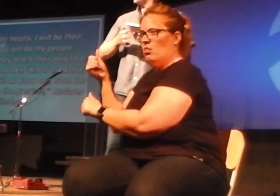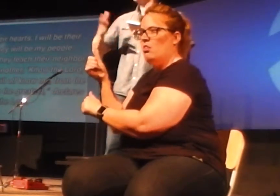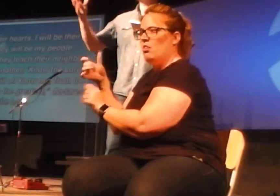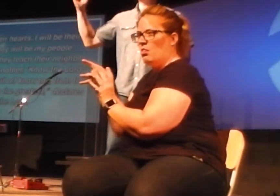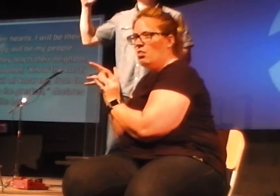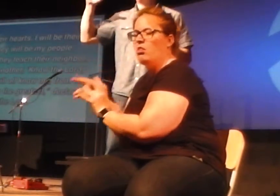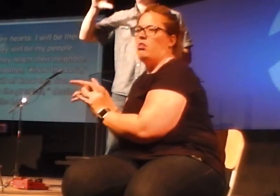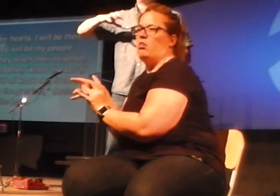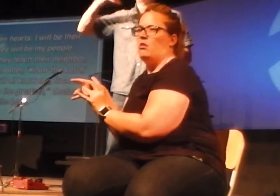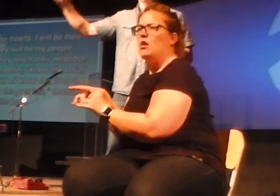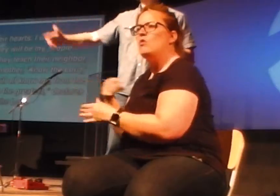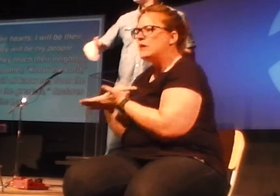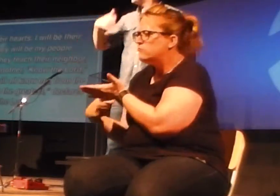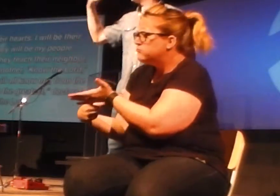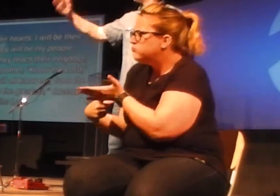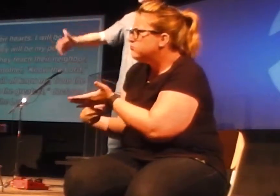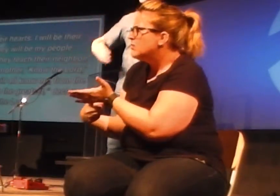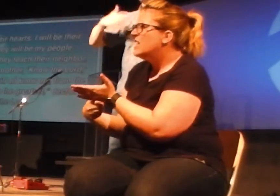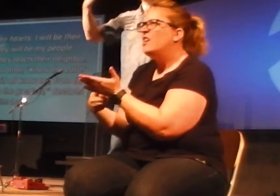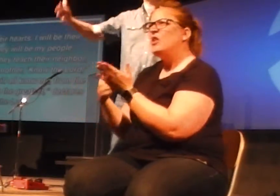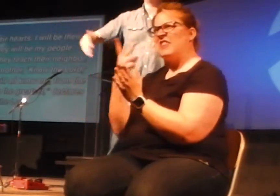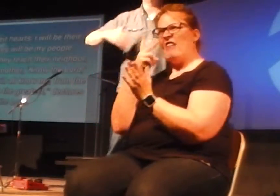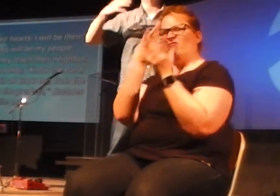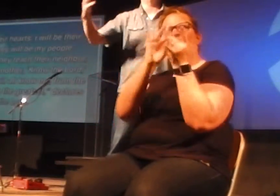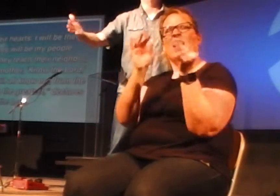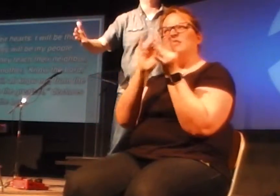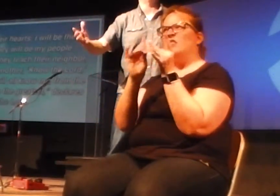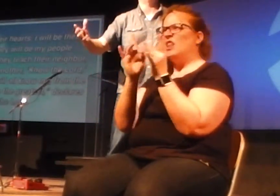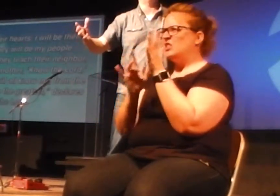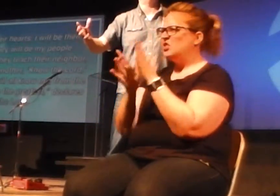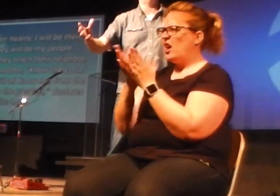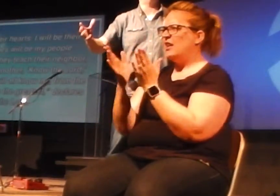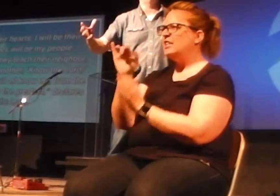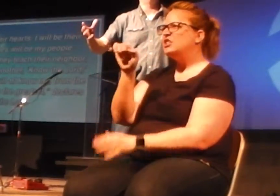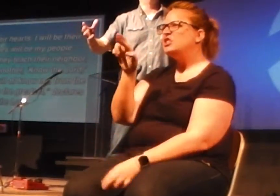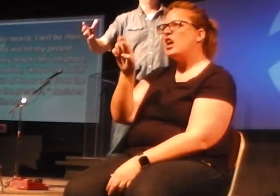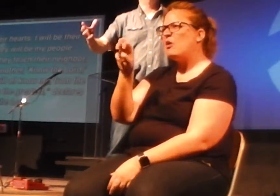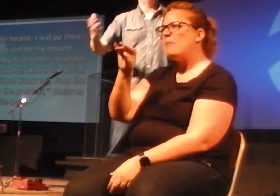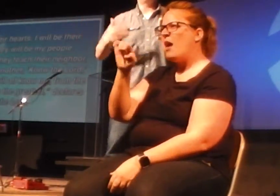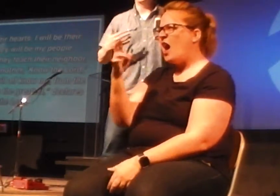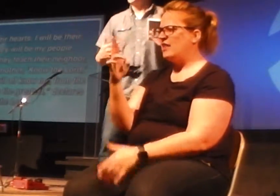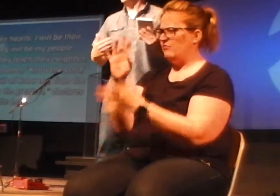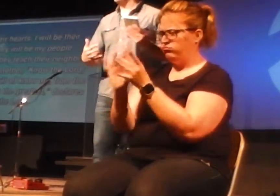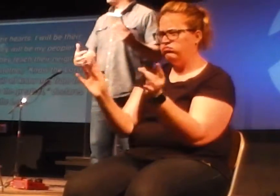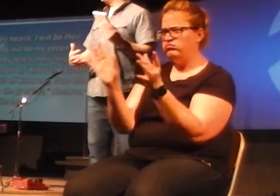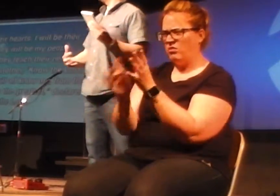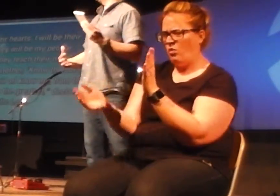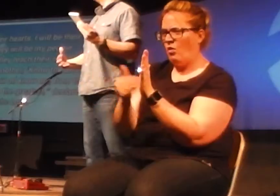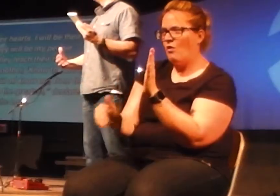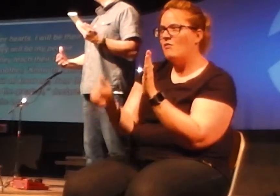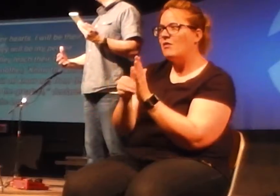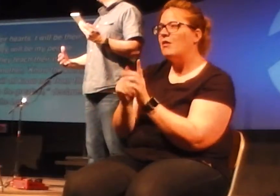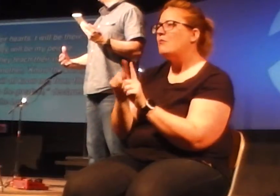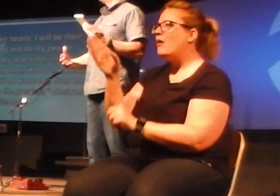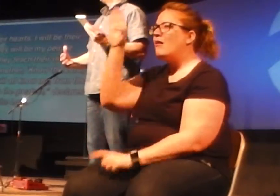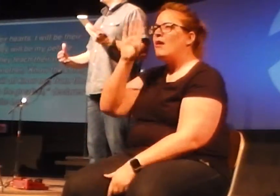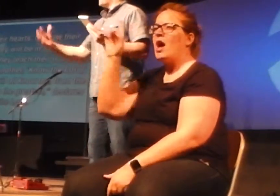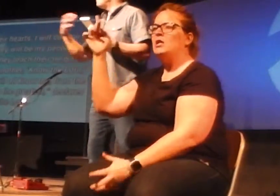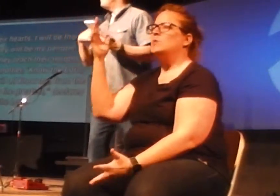last week, about how that phrase appears again and again and again in the book of Jeremiah. But that's what God wanted, that I would